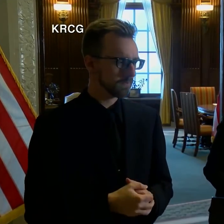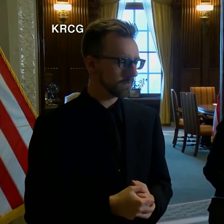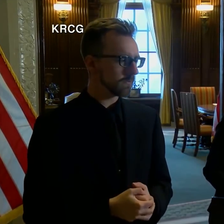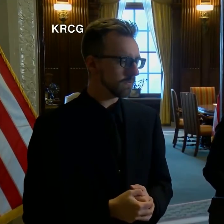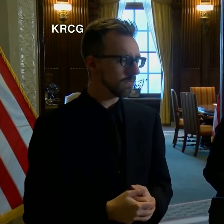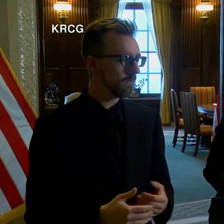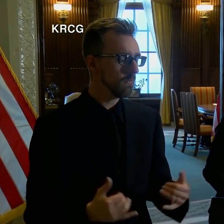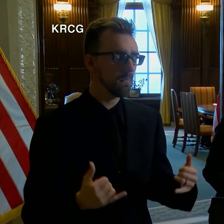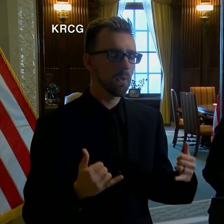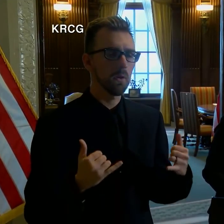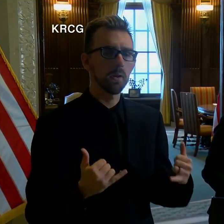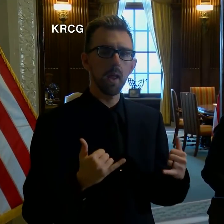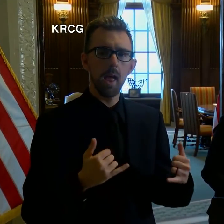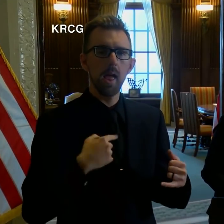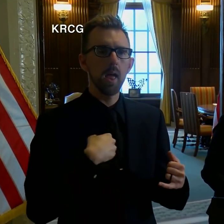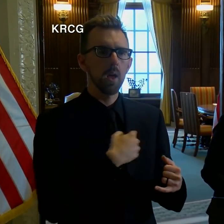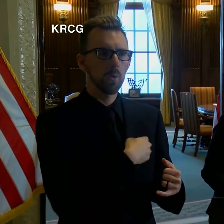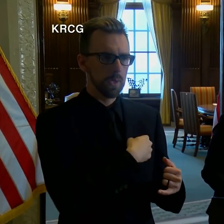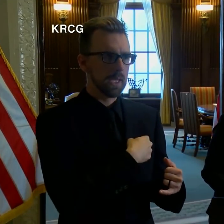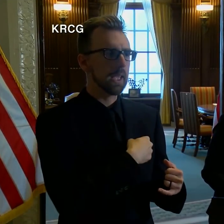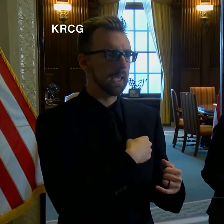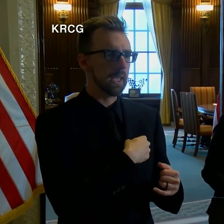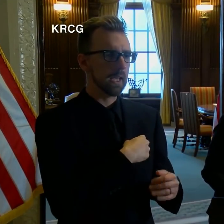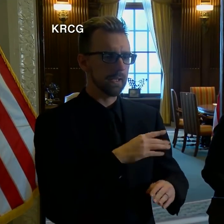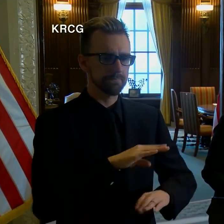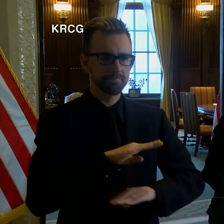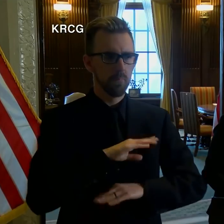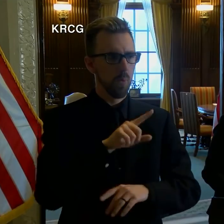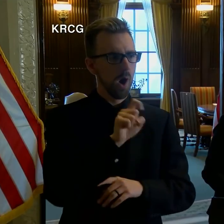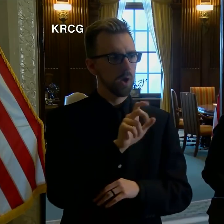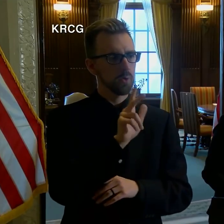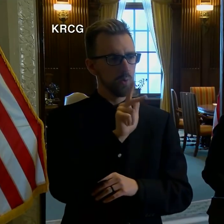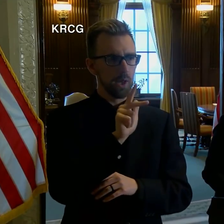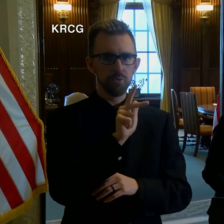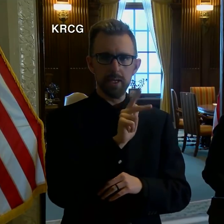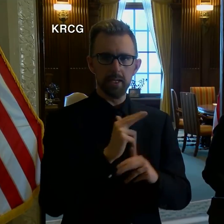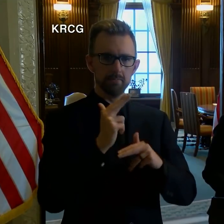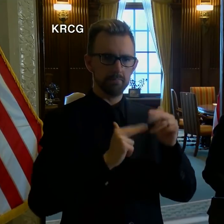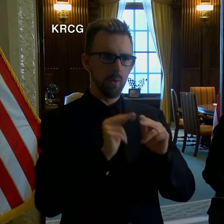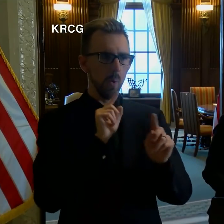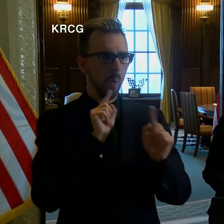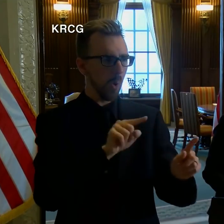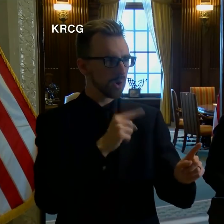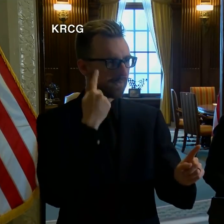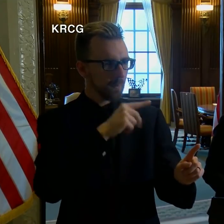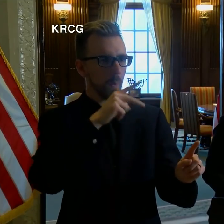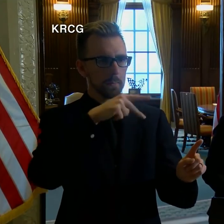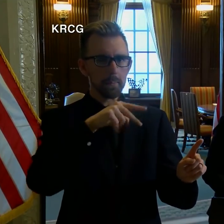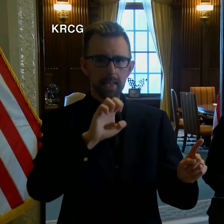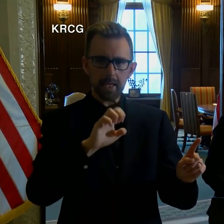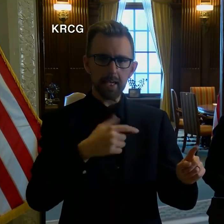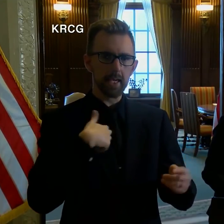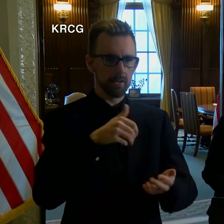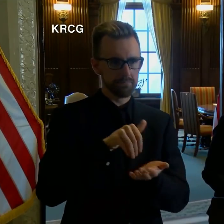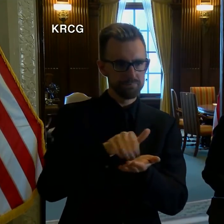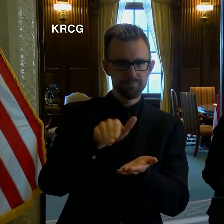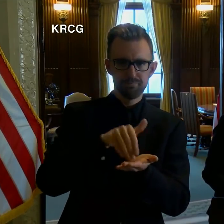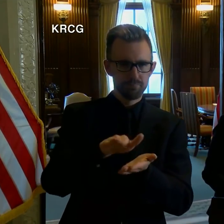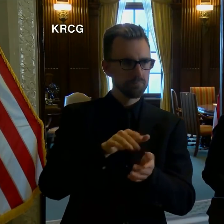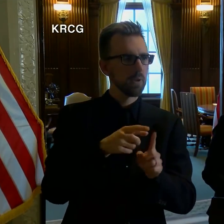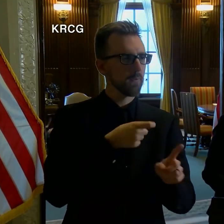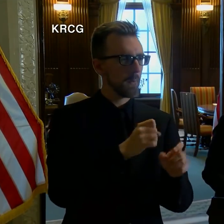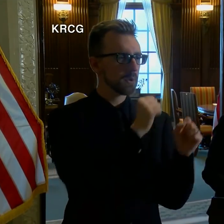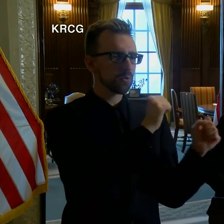Today, we've fulfilled 123 facility orders of personal protective equipment out of the strategic